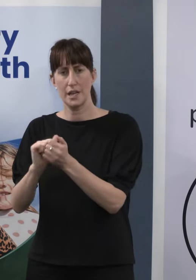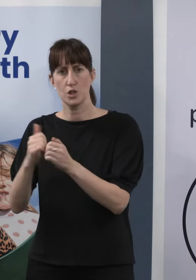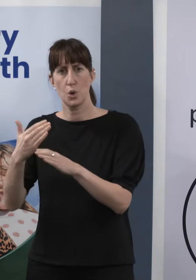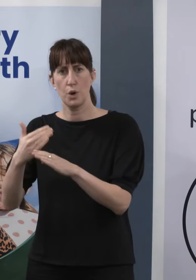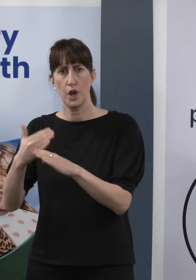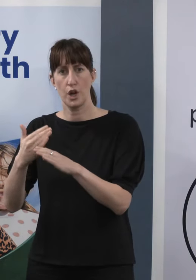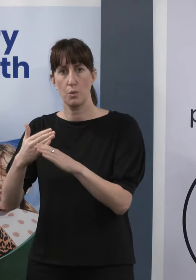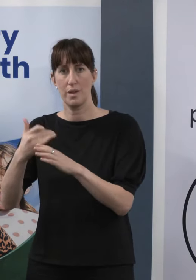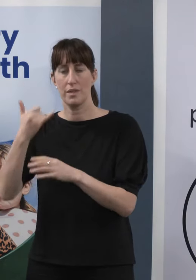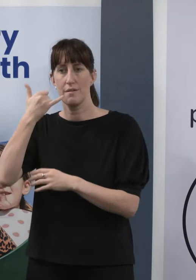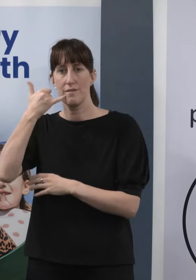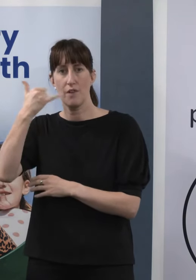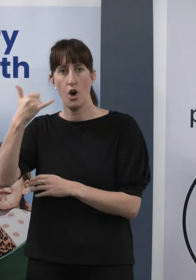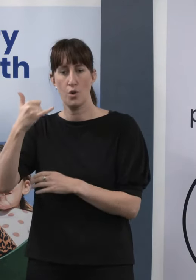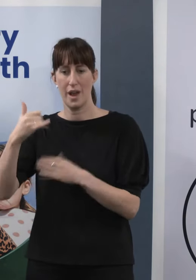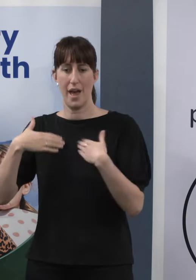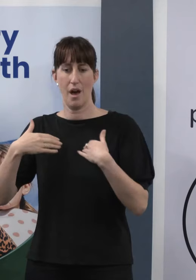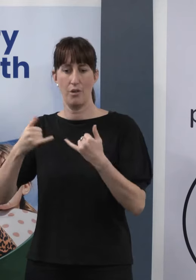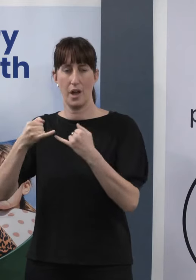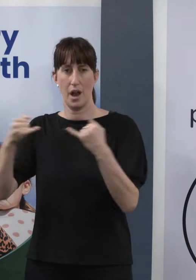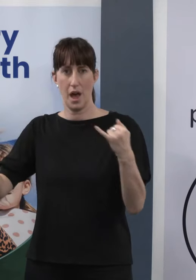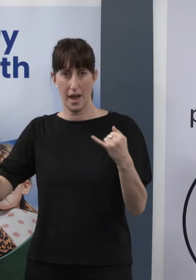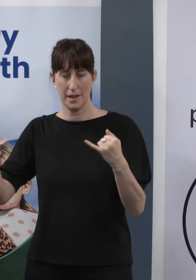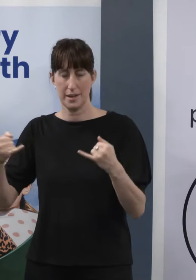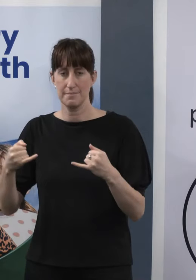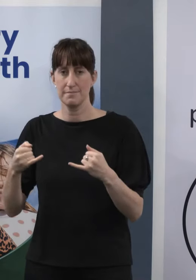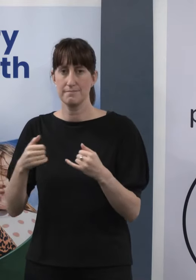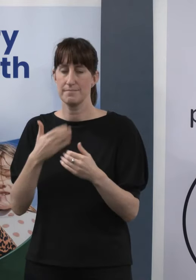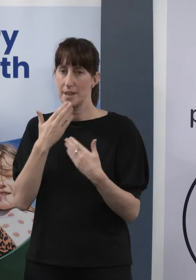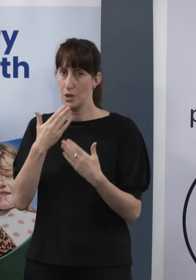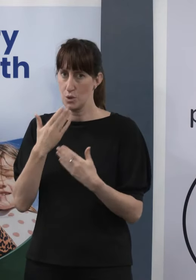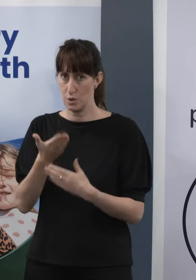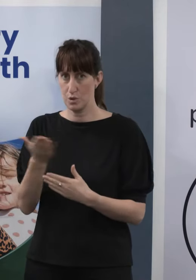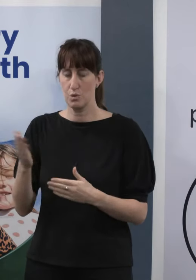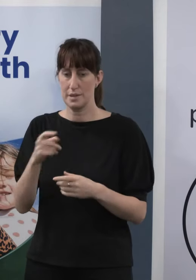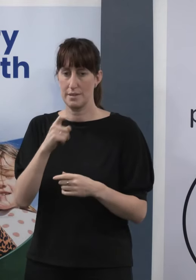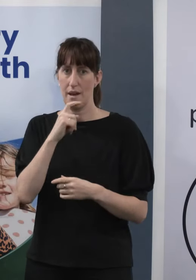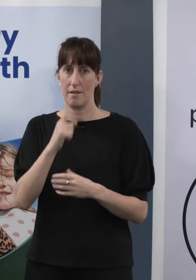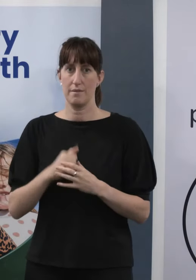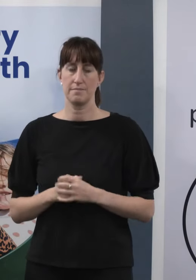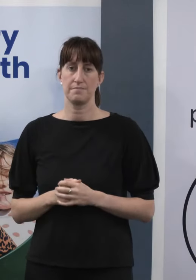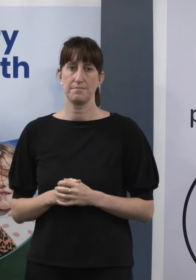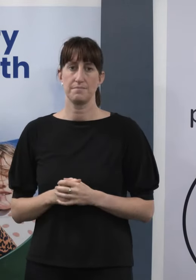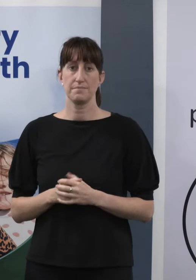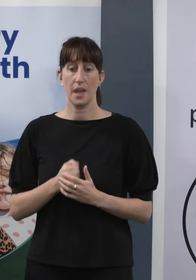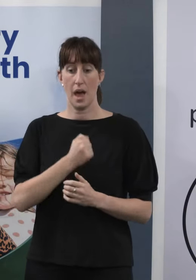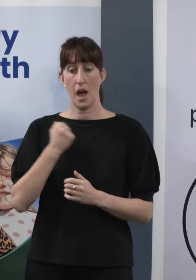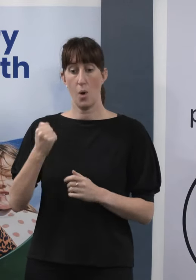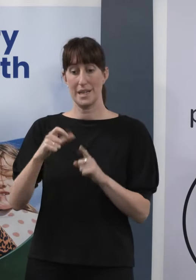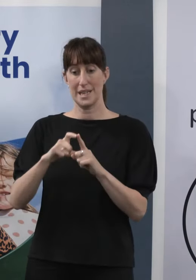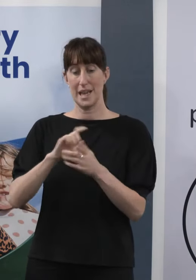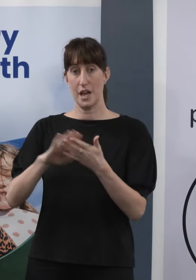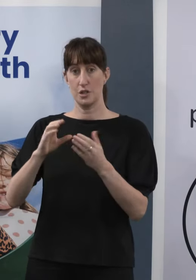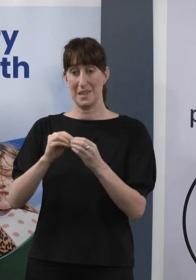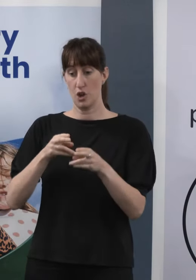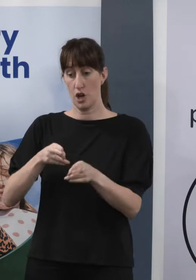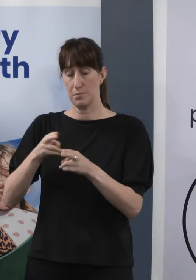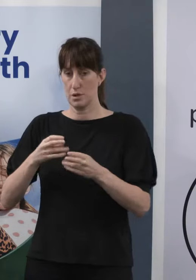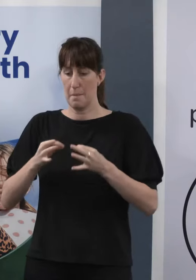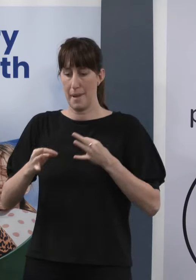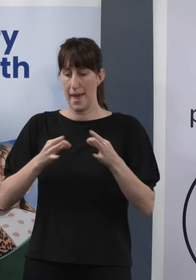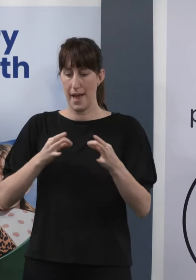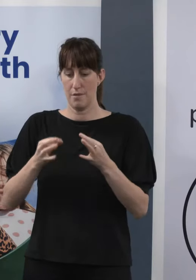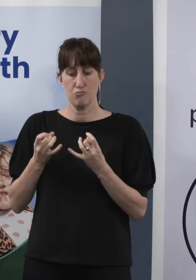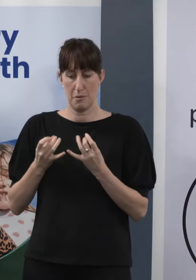with Healthline at Whakaonga Rau. All of our DHBs have been very actively planning for winter, and have a number of